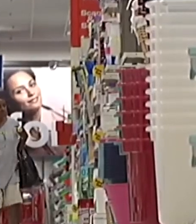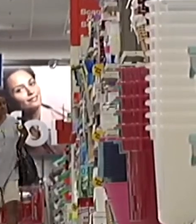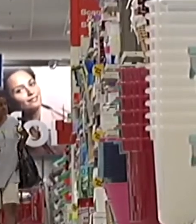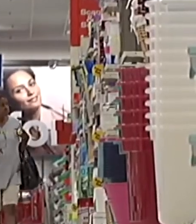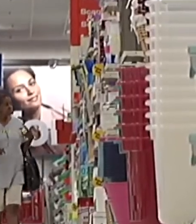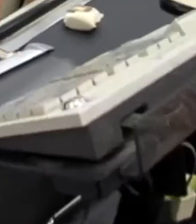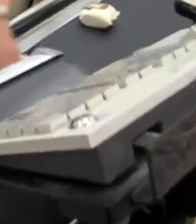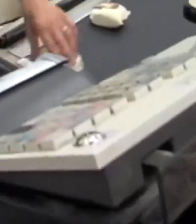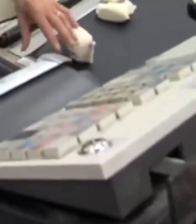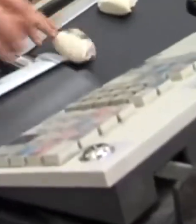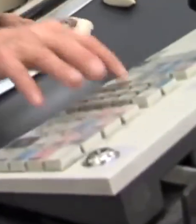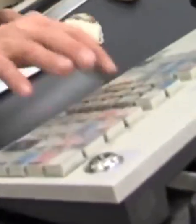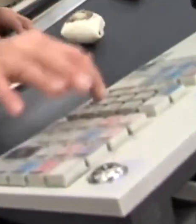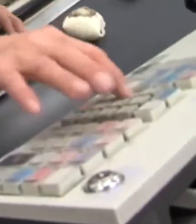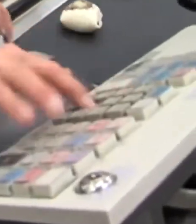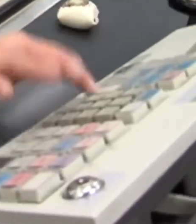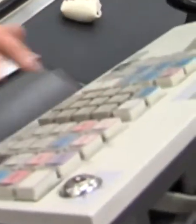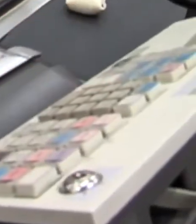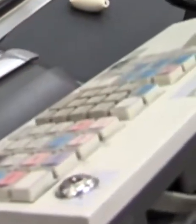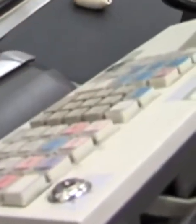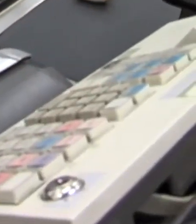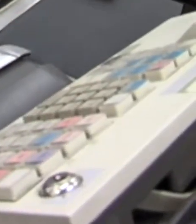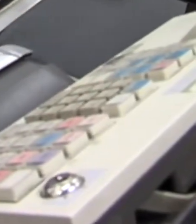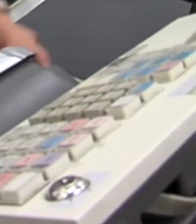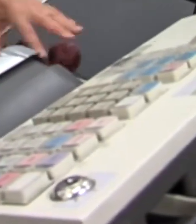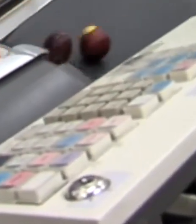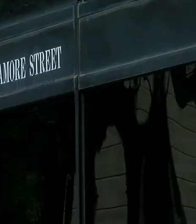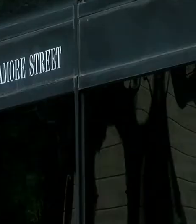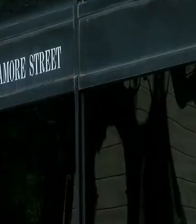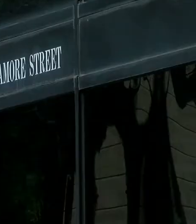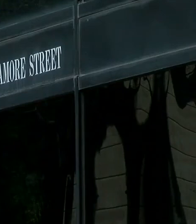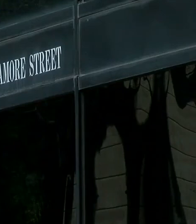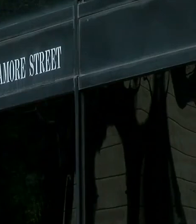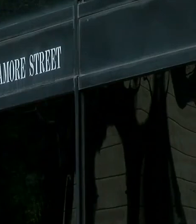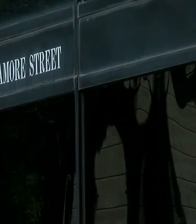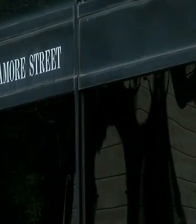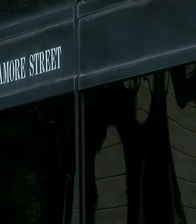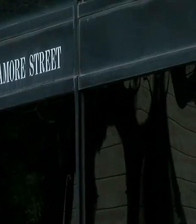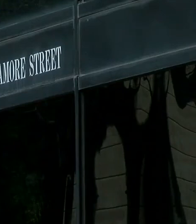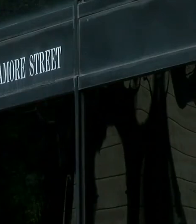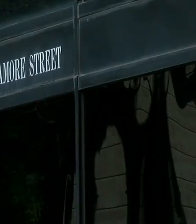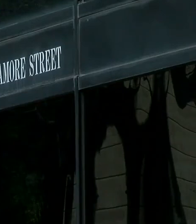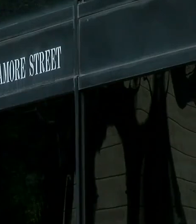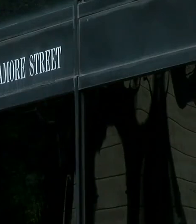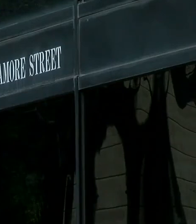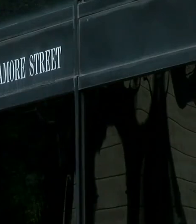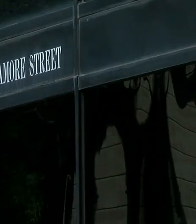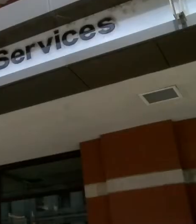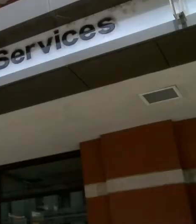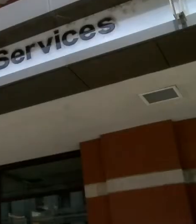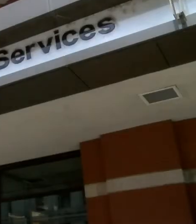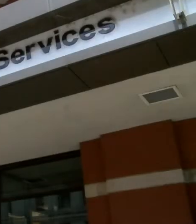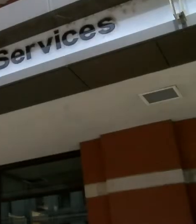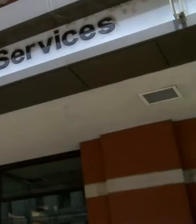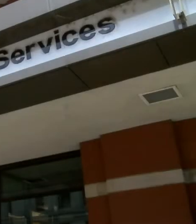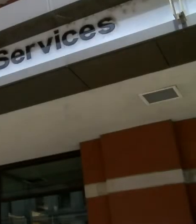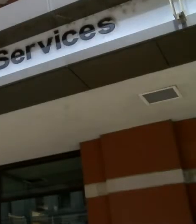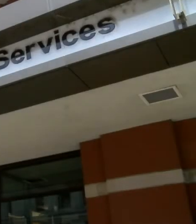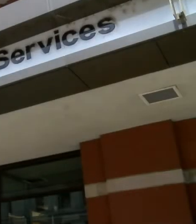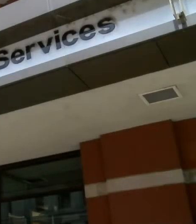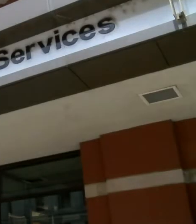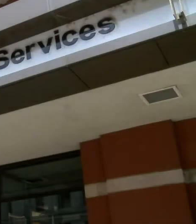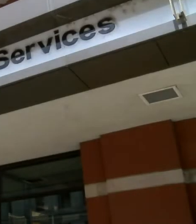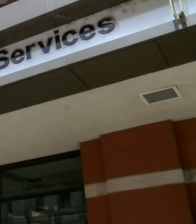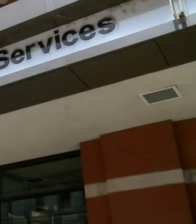in February, before the stay-at-home order. So all departments of the county government are making budget cuts, including furloughing